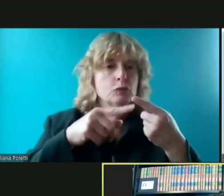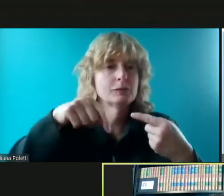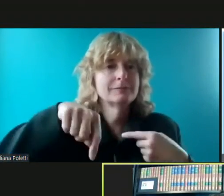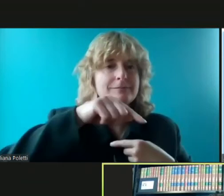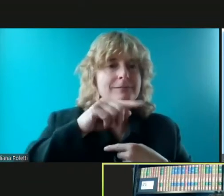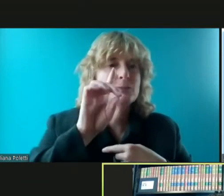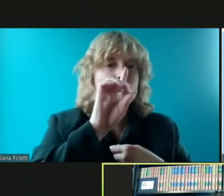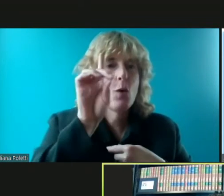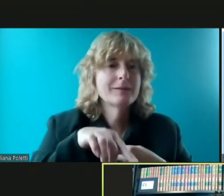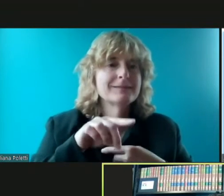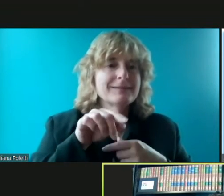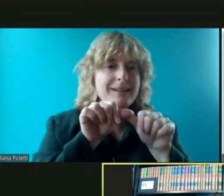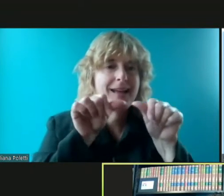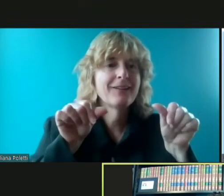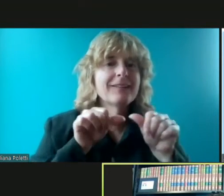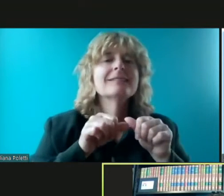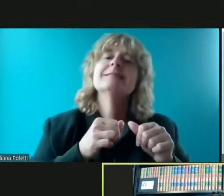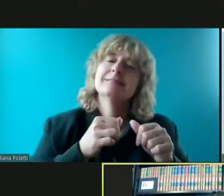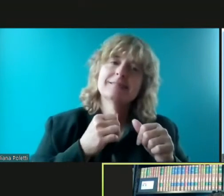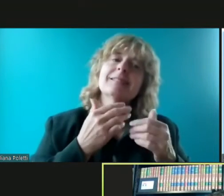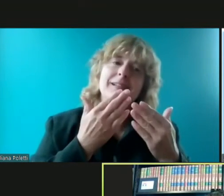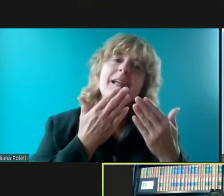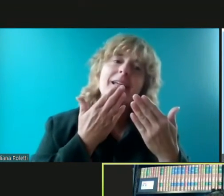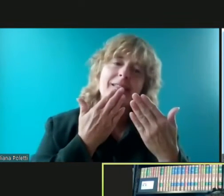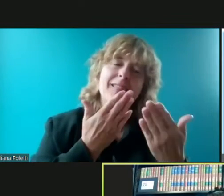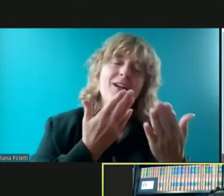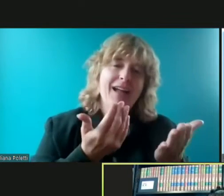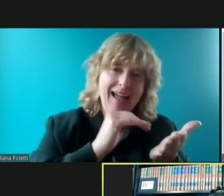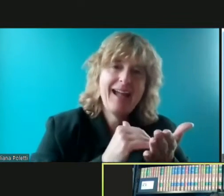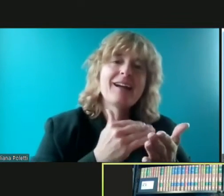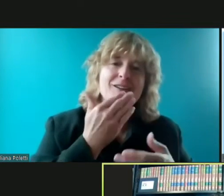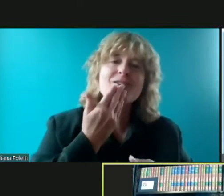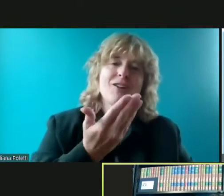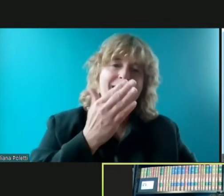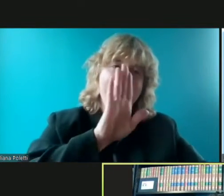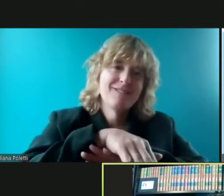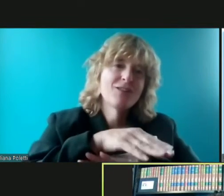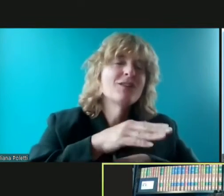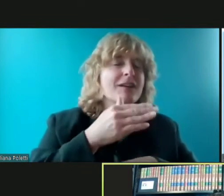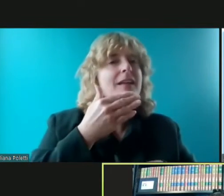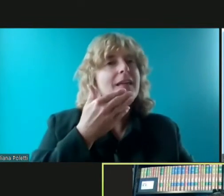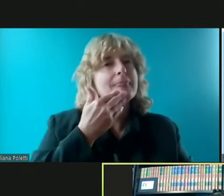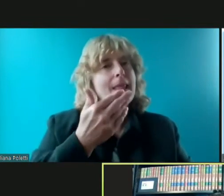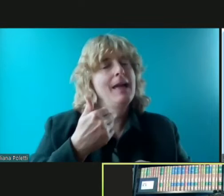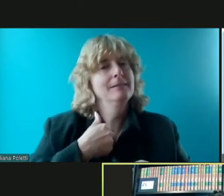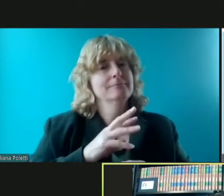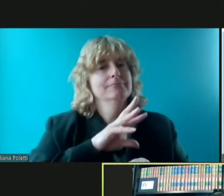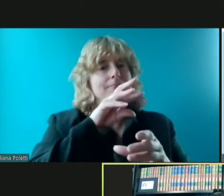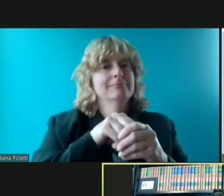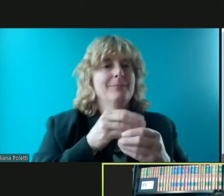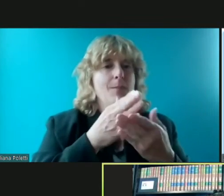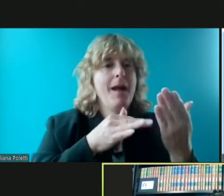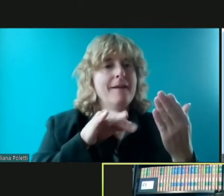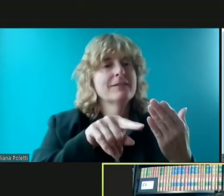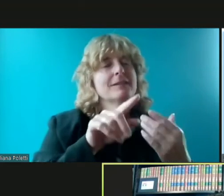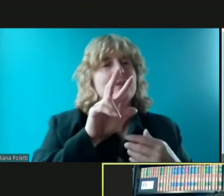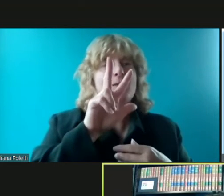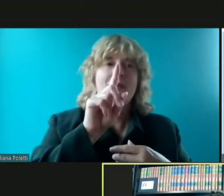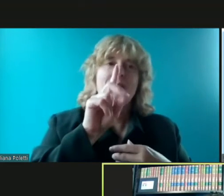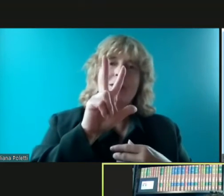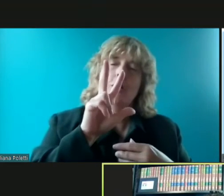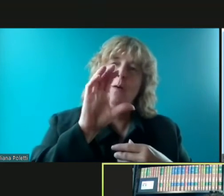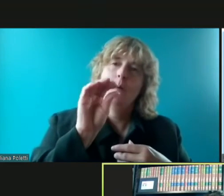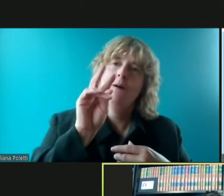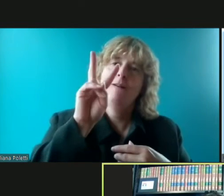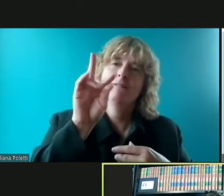good afternoon to everyone and thank you again for the invitation to be part of this wonderful 313 covet coalition um you know i